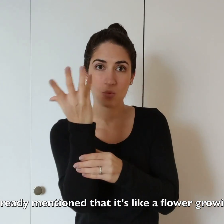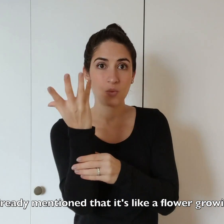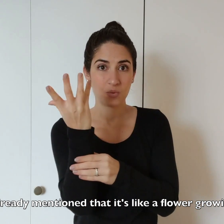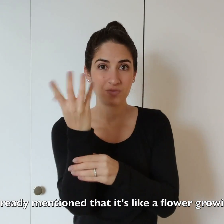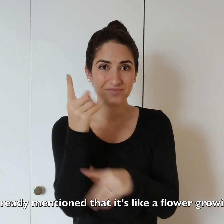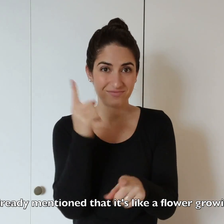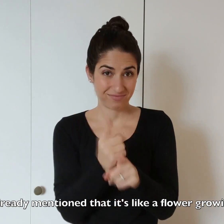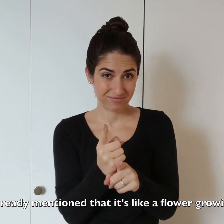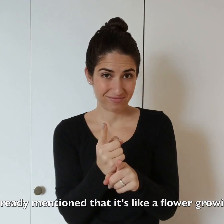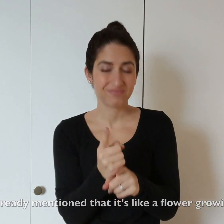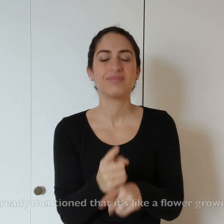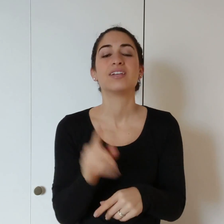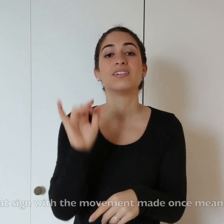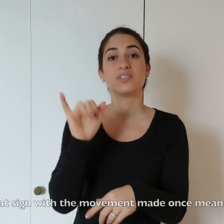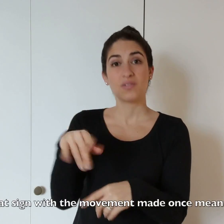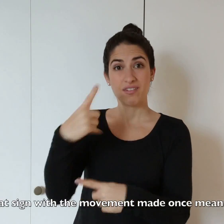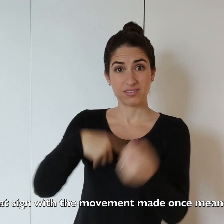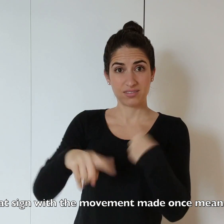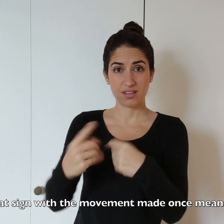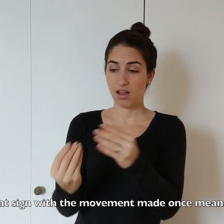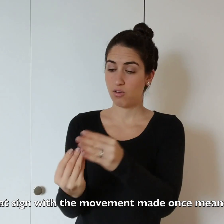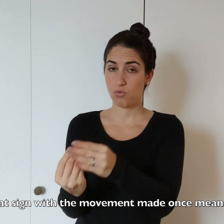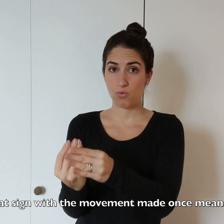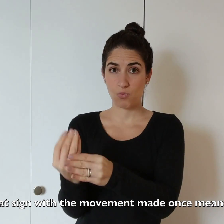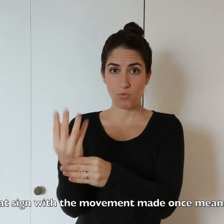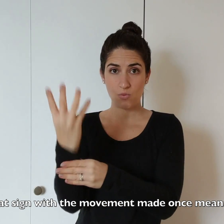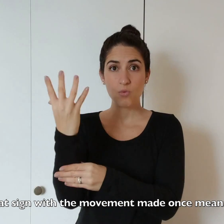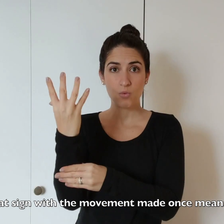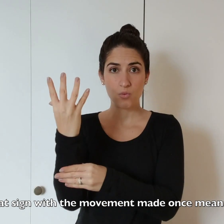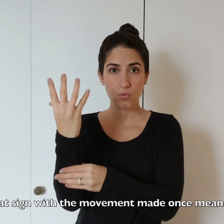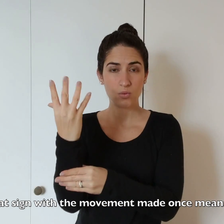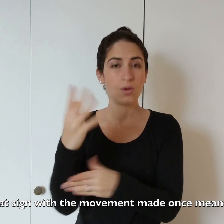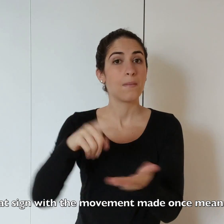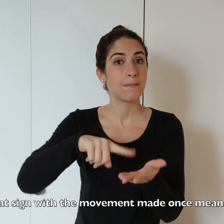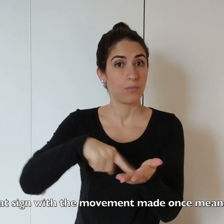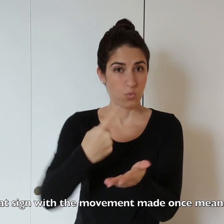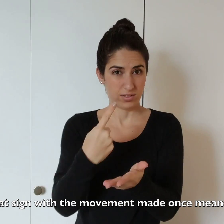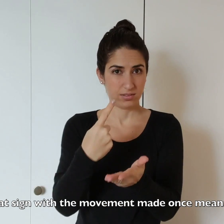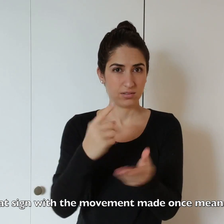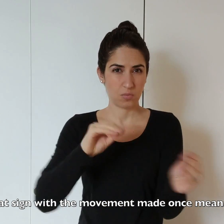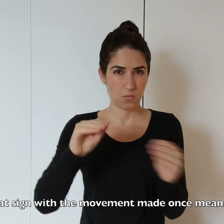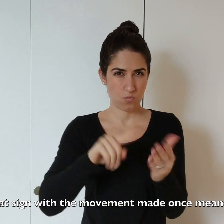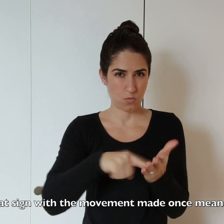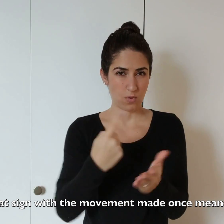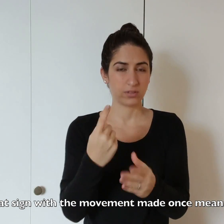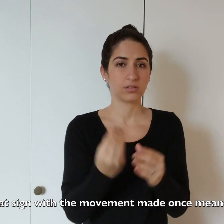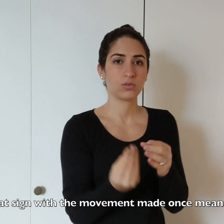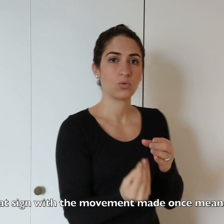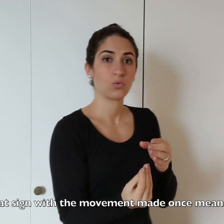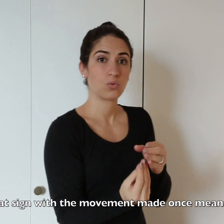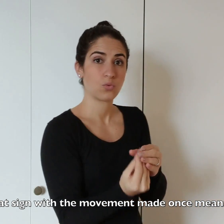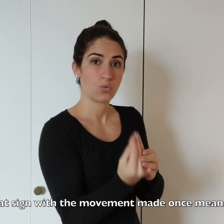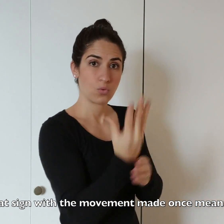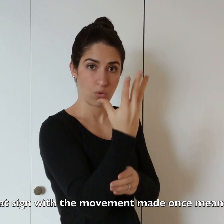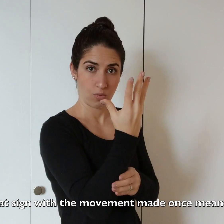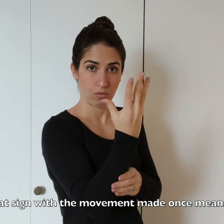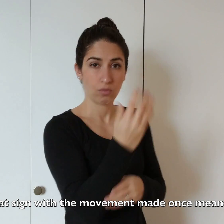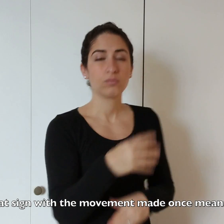the ground, right? And that sign with one movement, made once, grow,